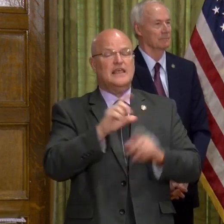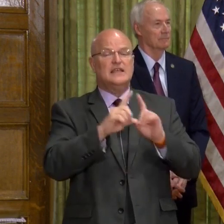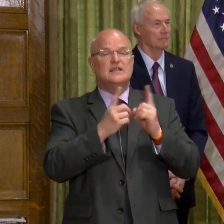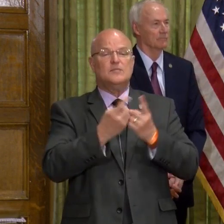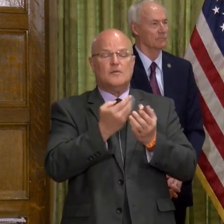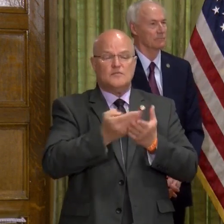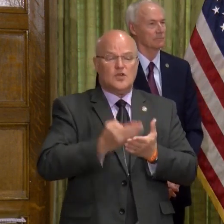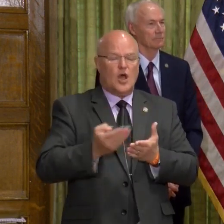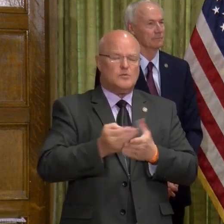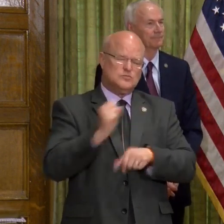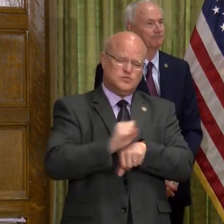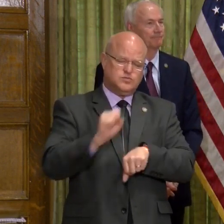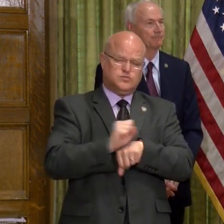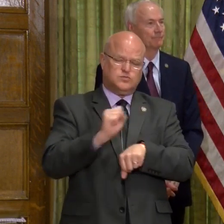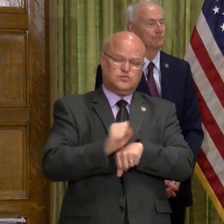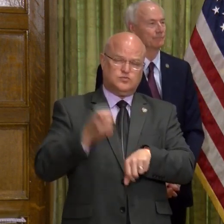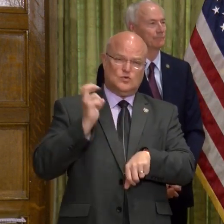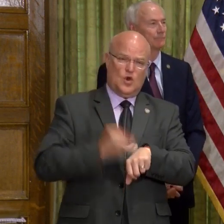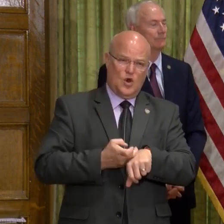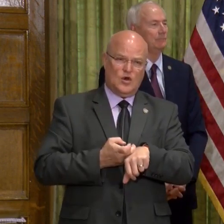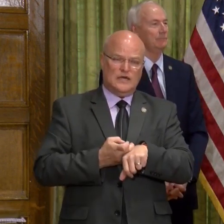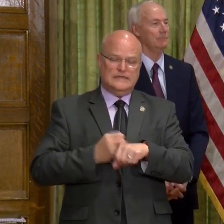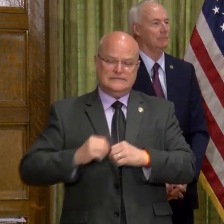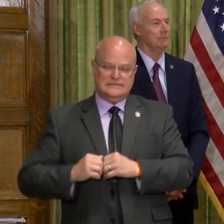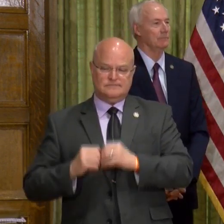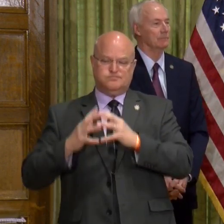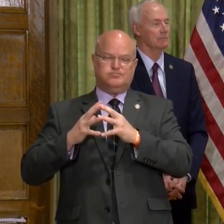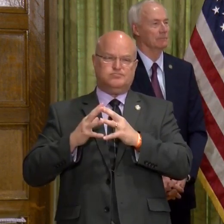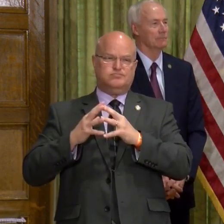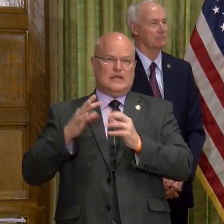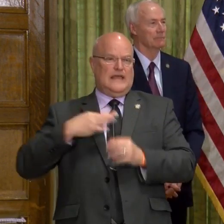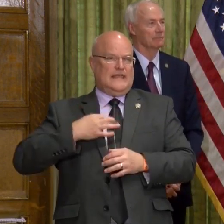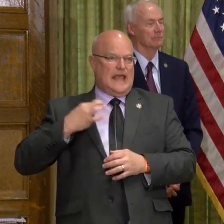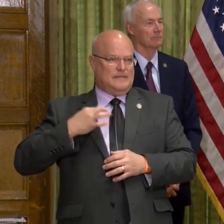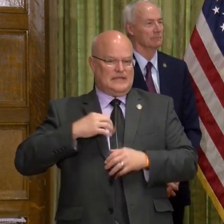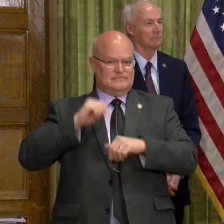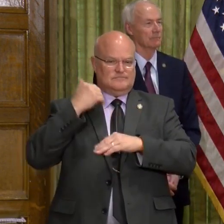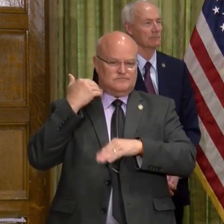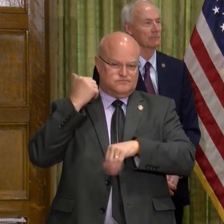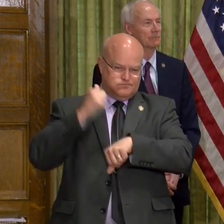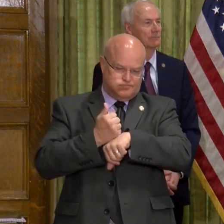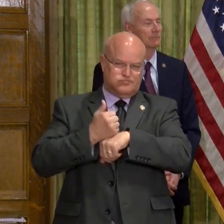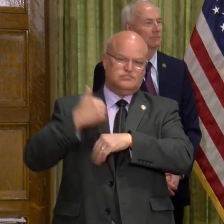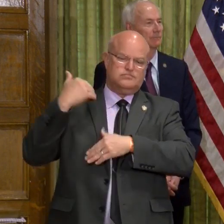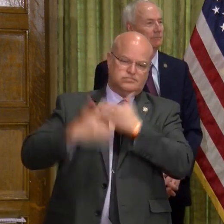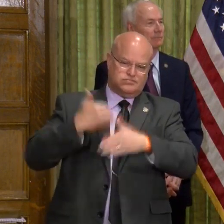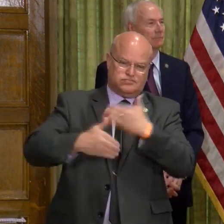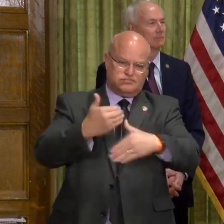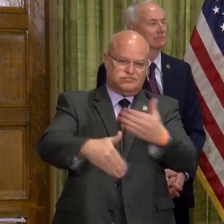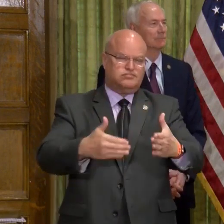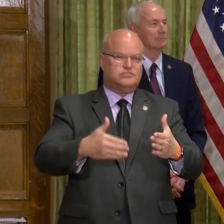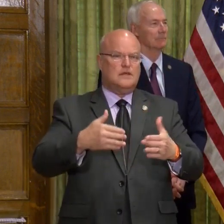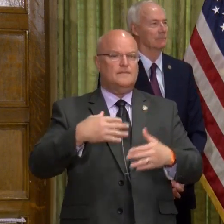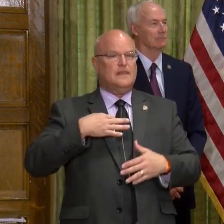who have been working very hard the last few days to get this program and these applications set up and running. We hope to have our application form